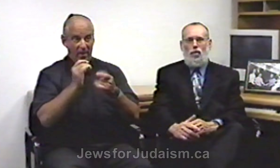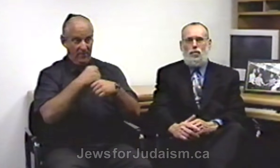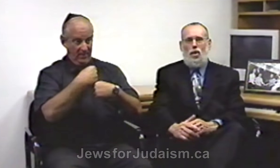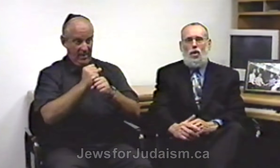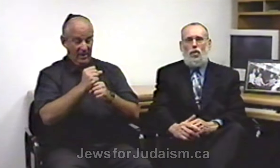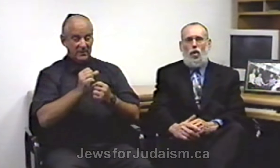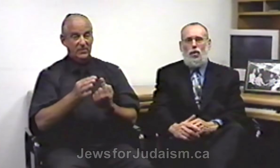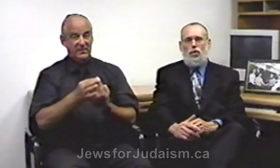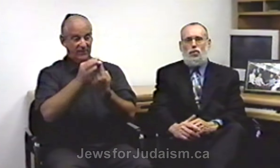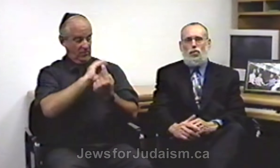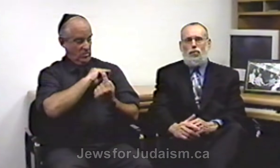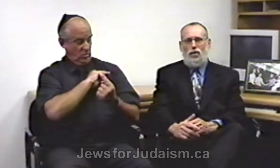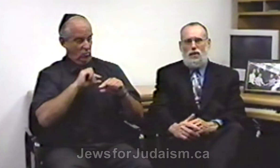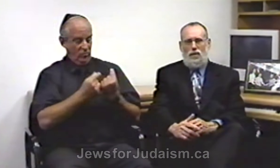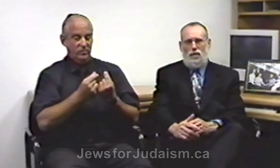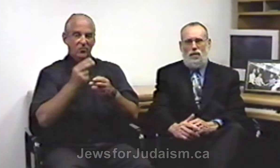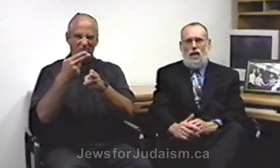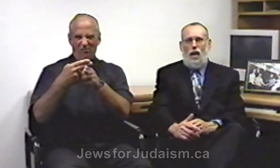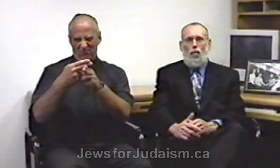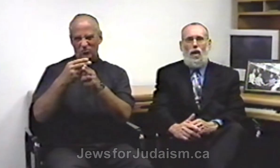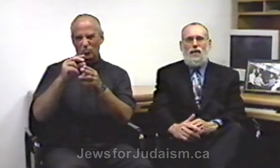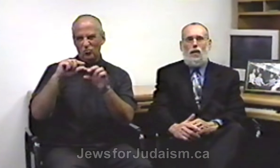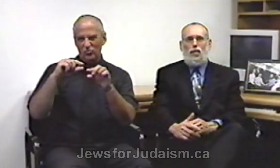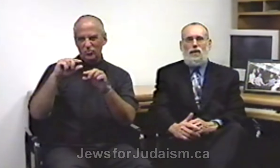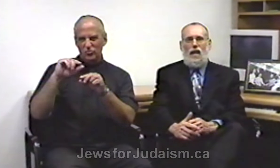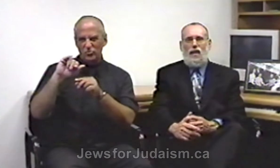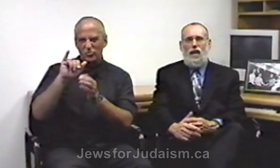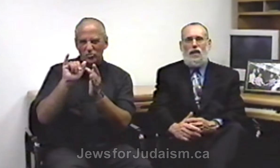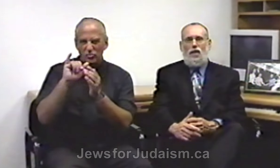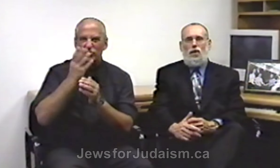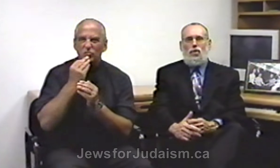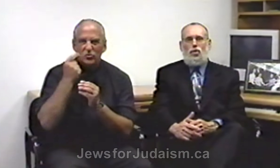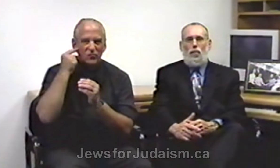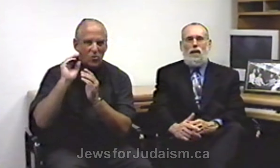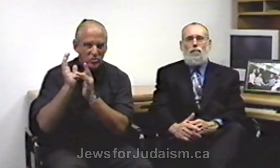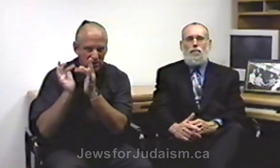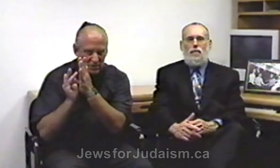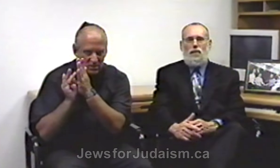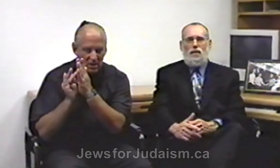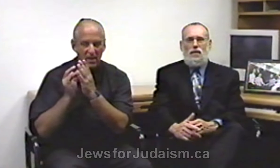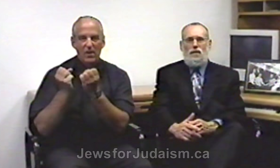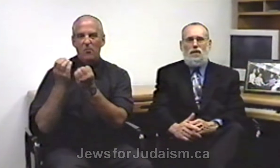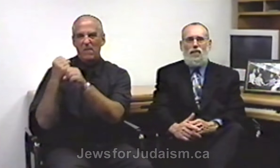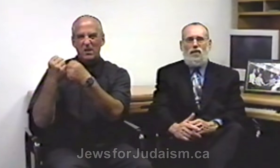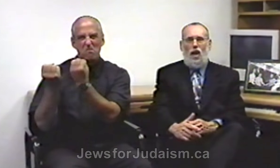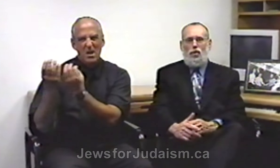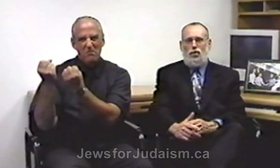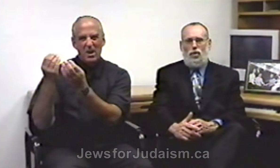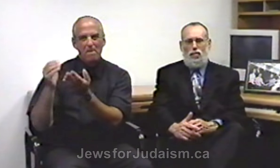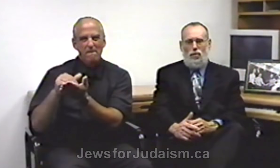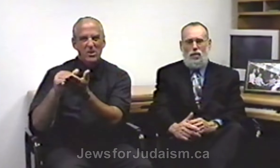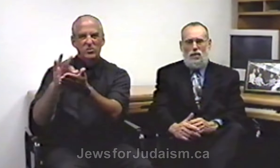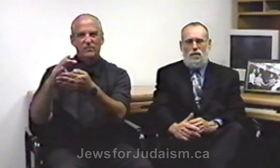groups called Jews for Jesus and why they will dedicate so many millions of dollars to convert us.